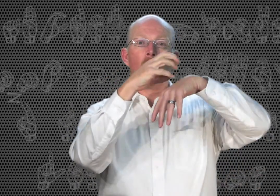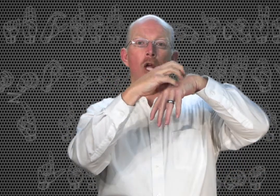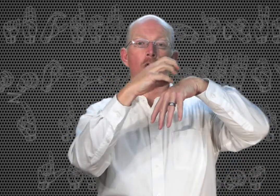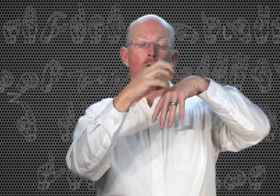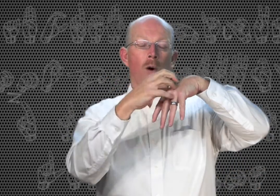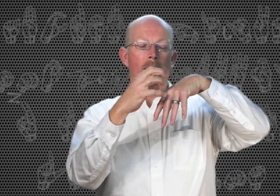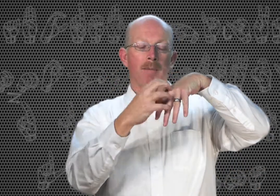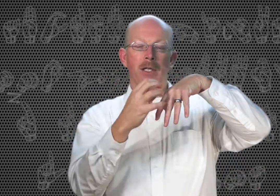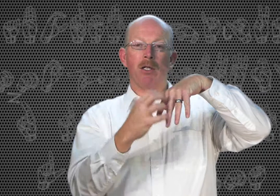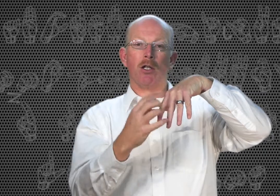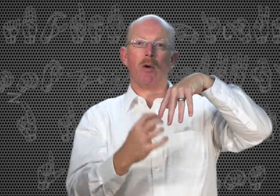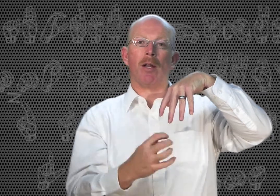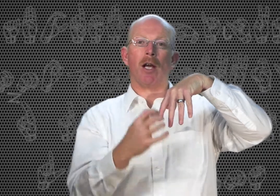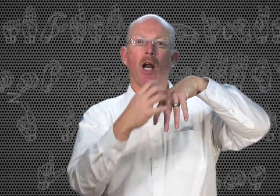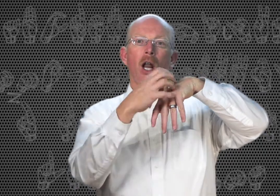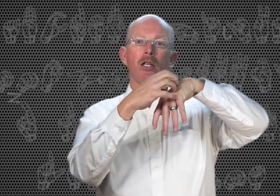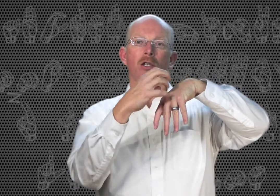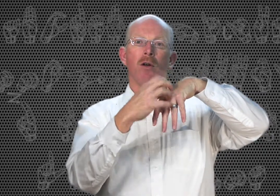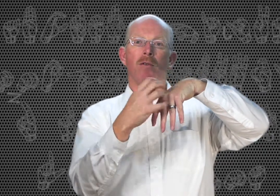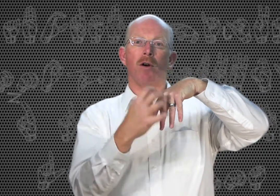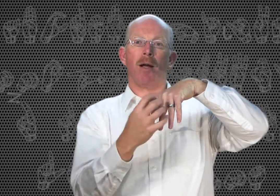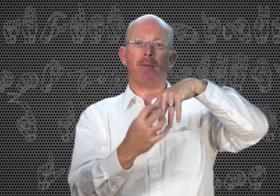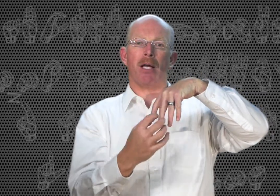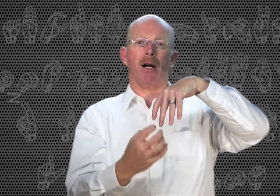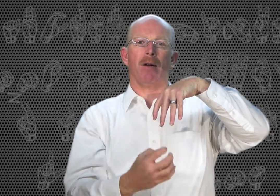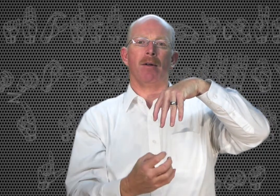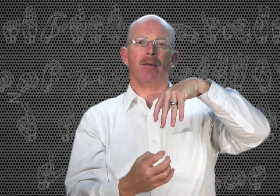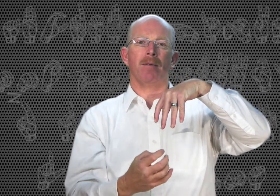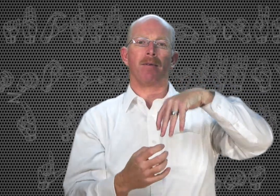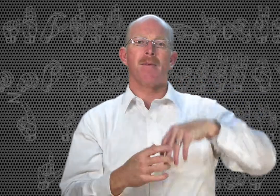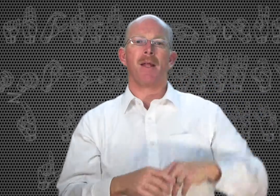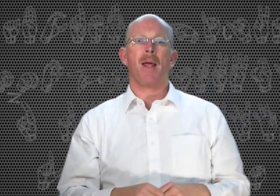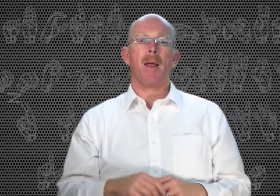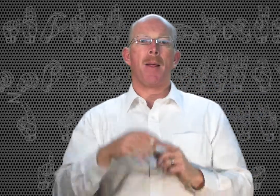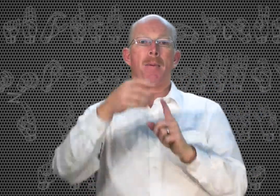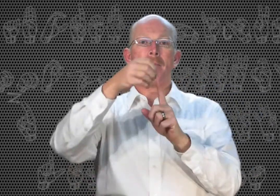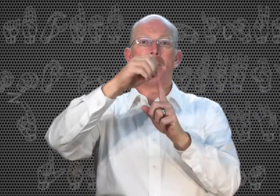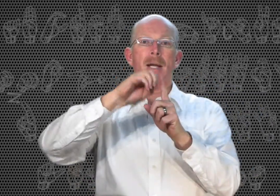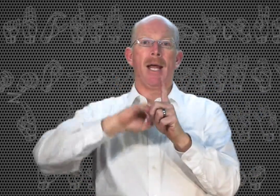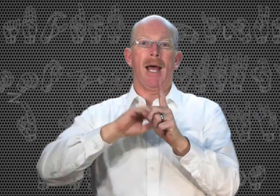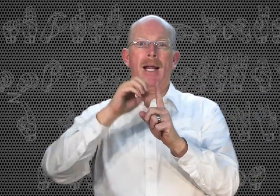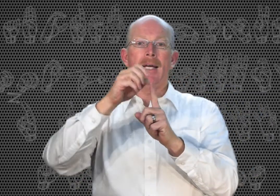Grapes. And you're showing the cluster of grapes here. Banana.